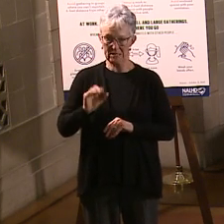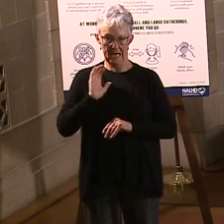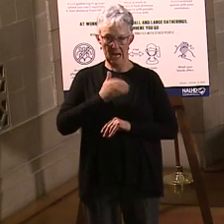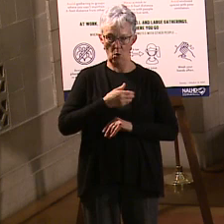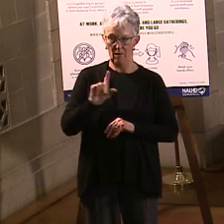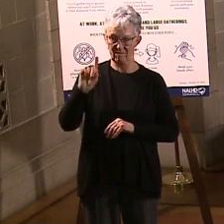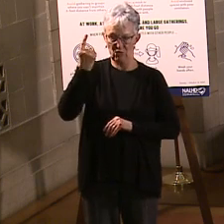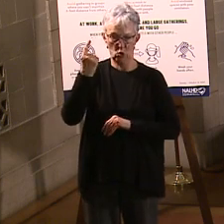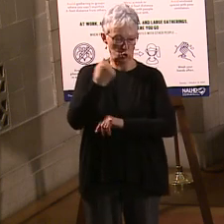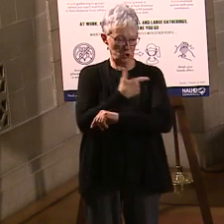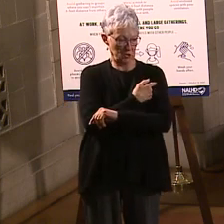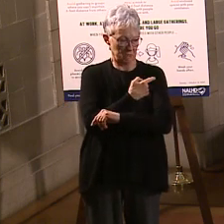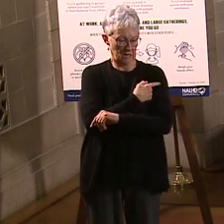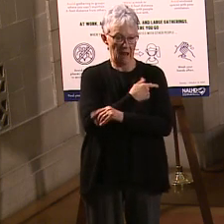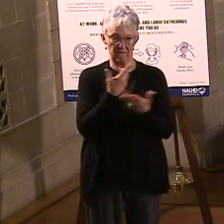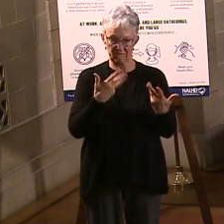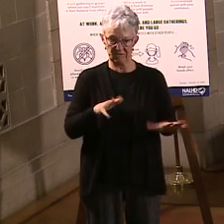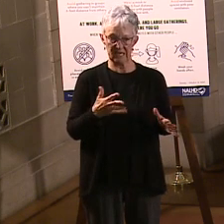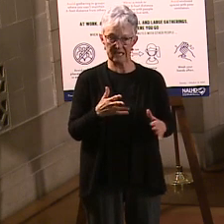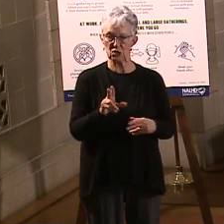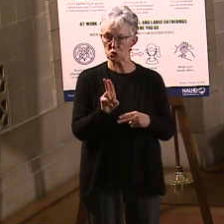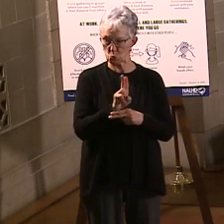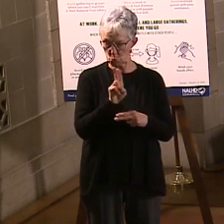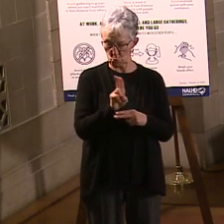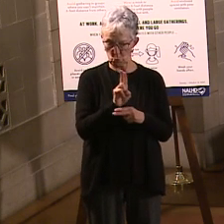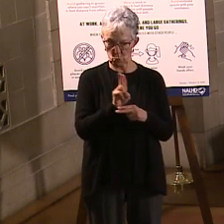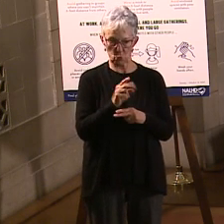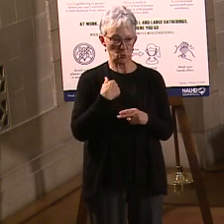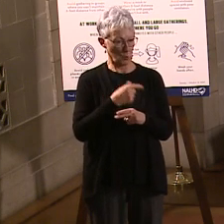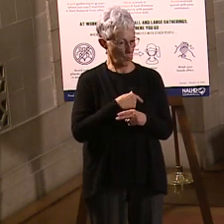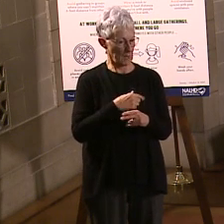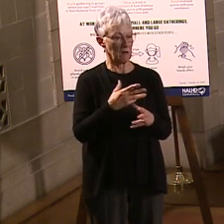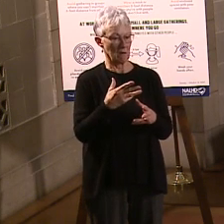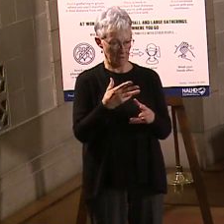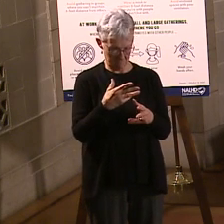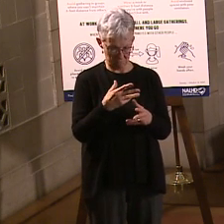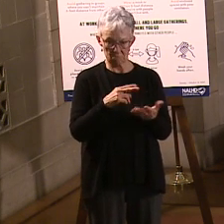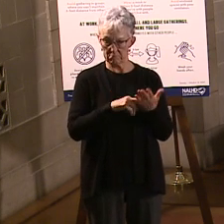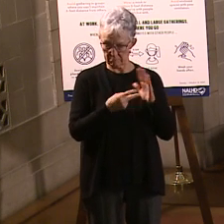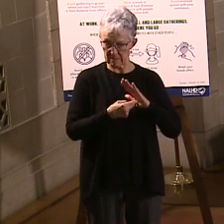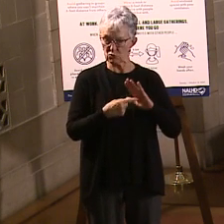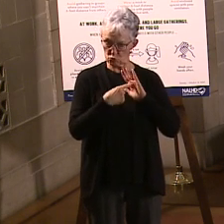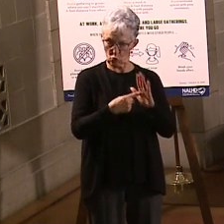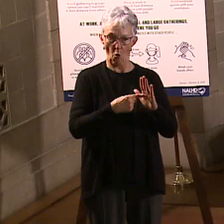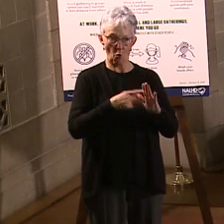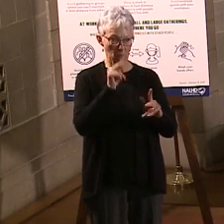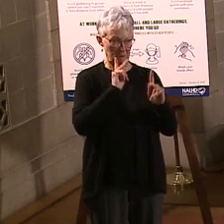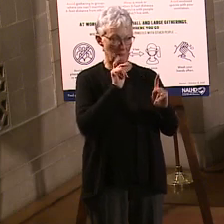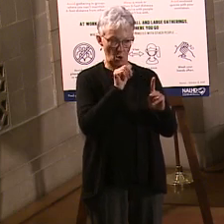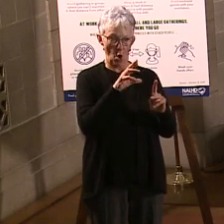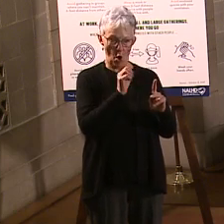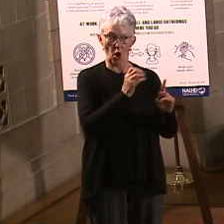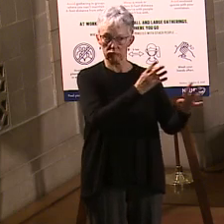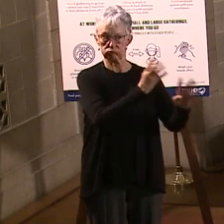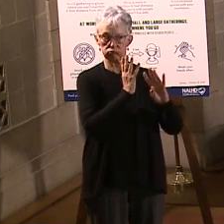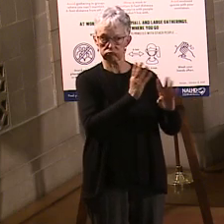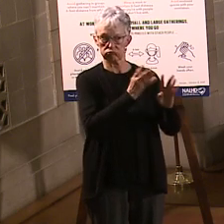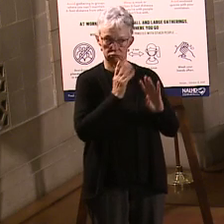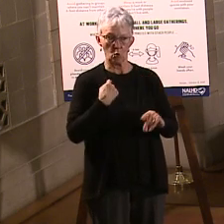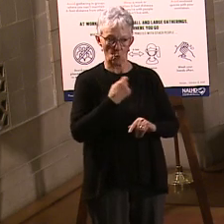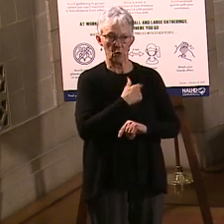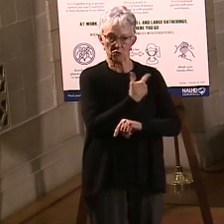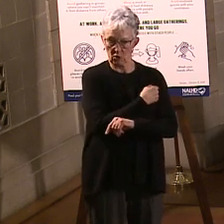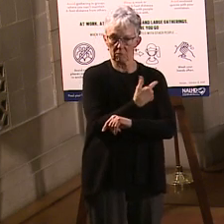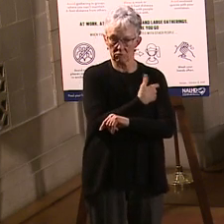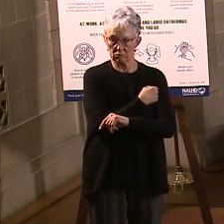have been utilized. So we are getting shots in arms. And I think this is a great display of where we're actually at for our